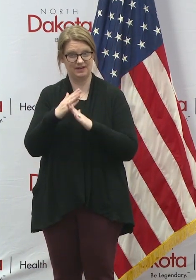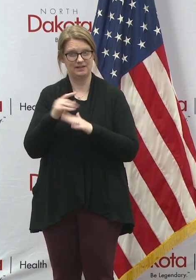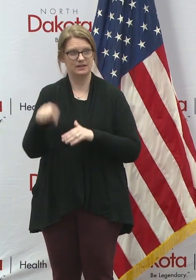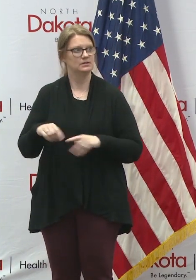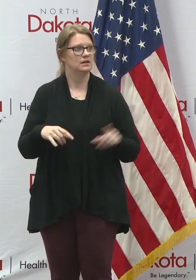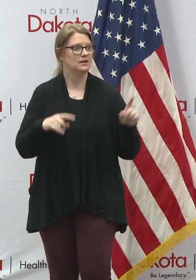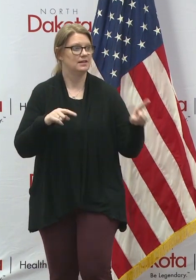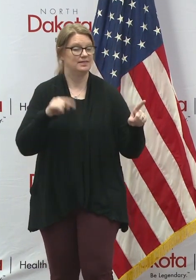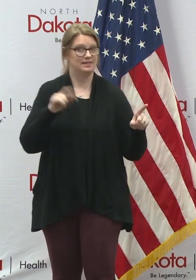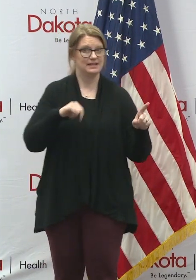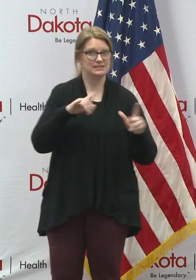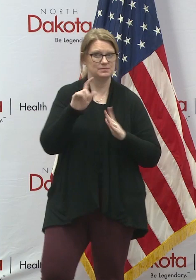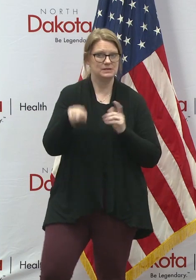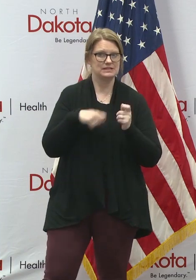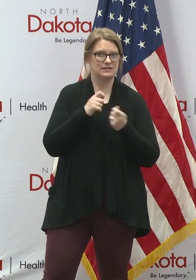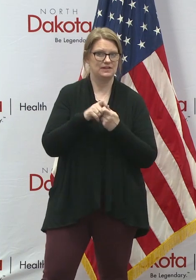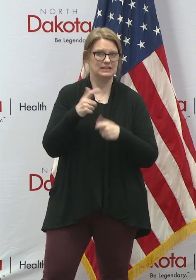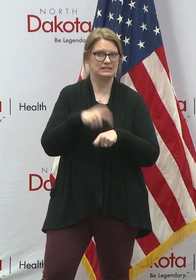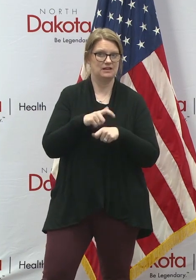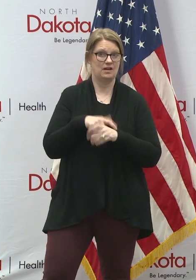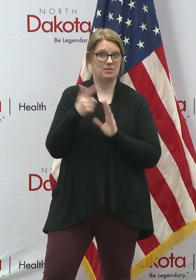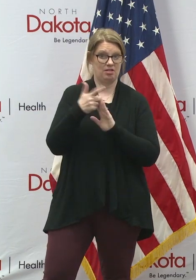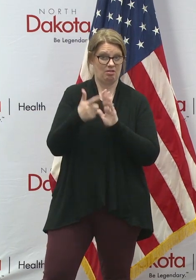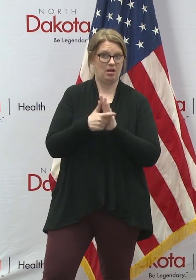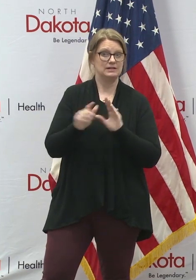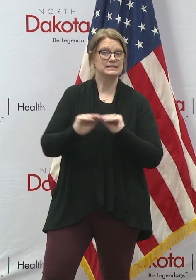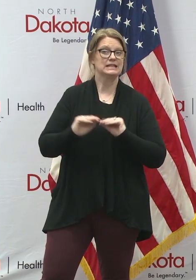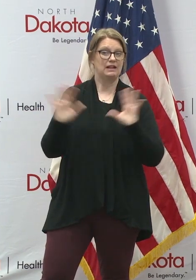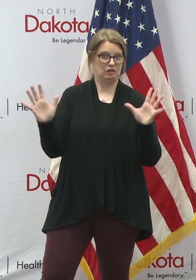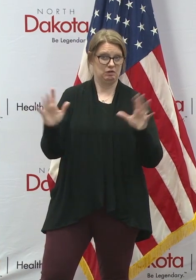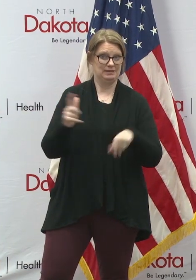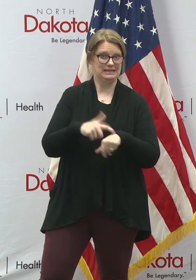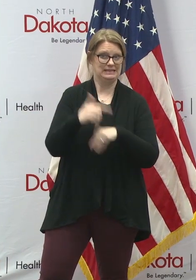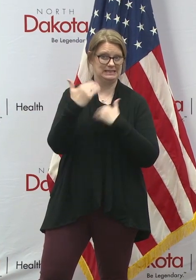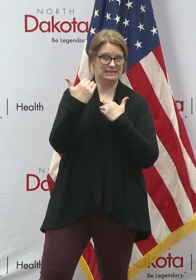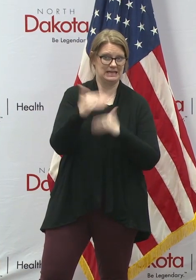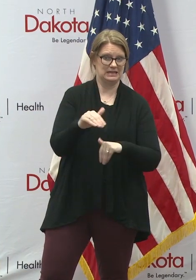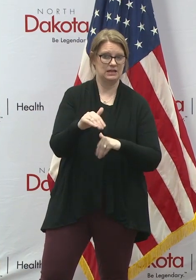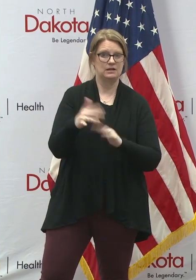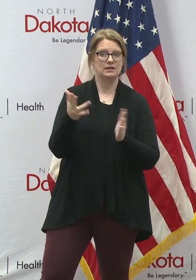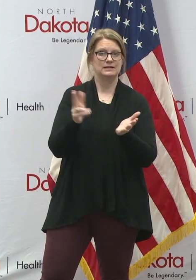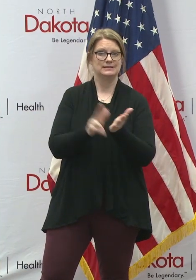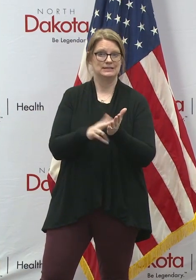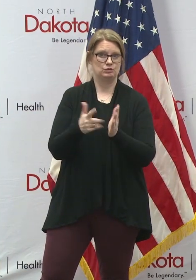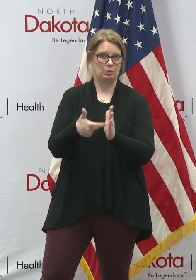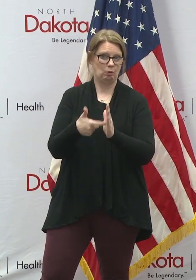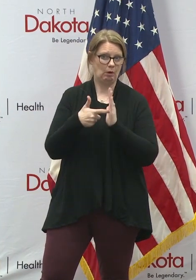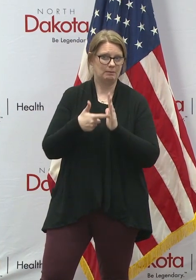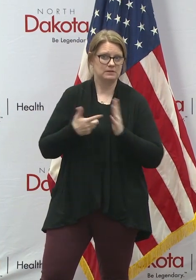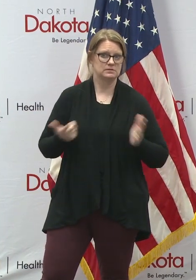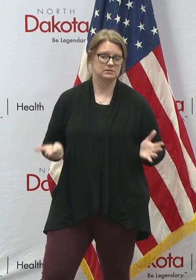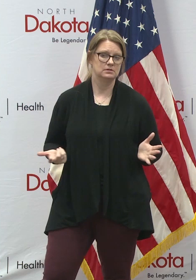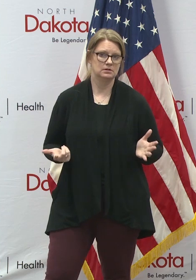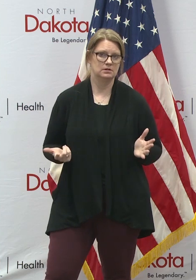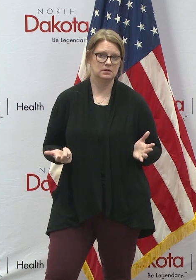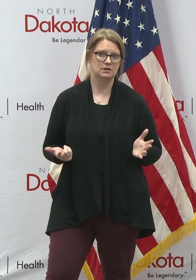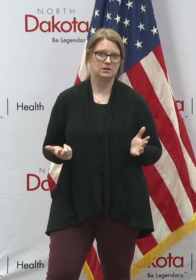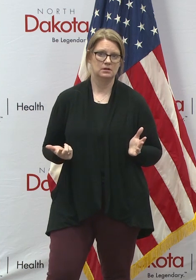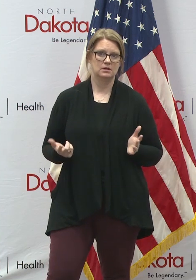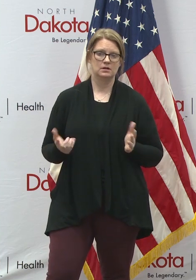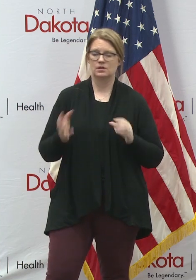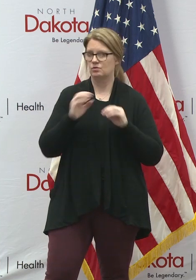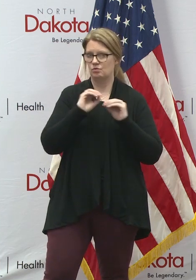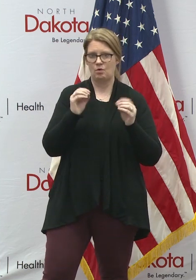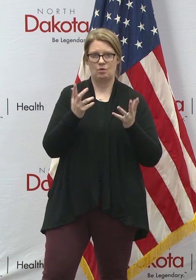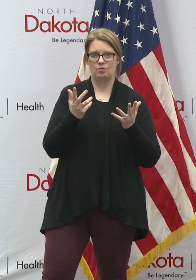particular time, the law is very clear in terms of the deadline. And the signature, signature requirements. There's, uh, no request.